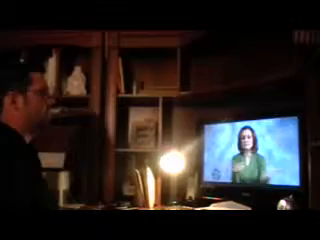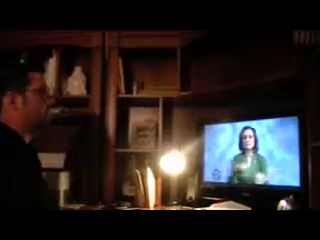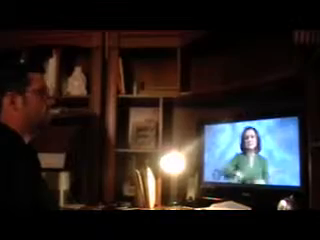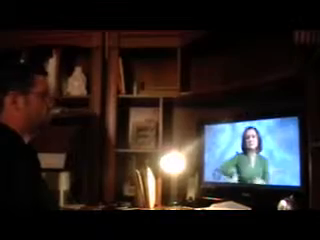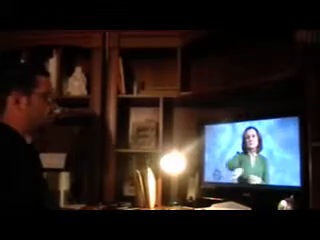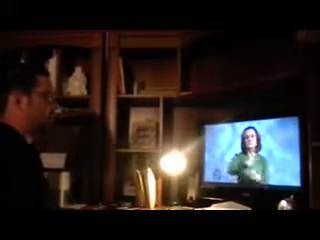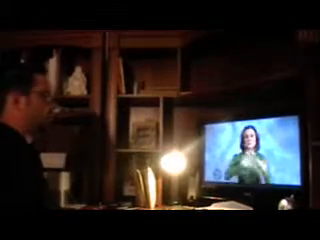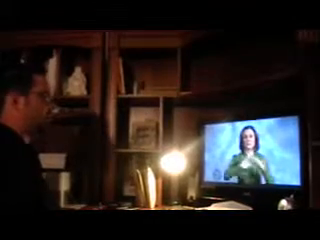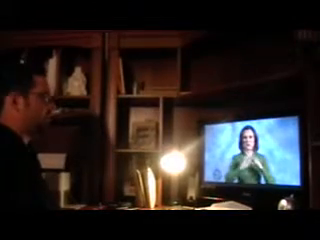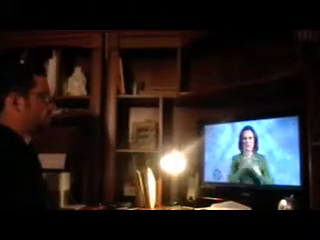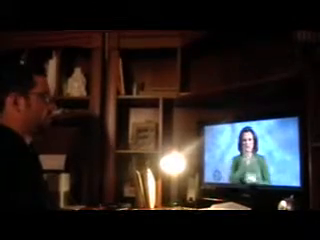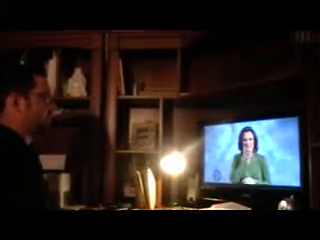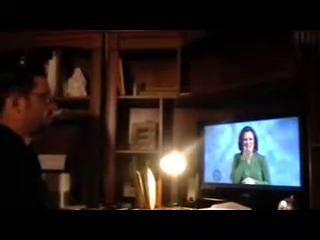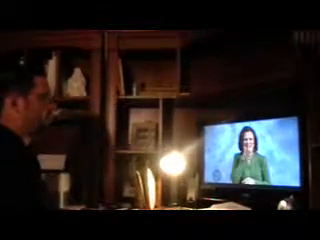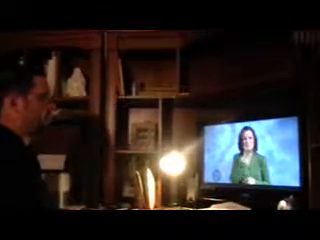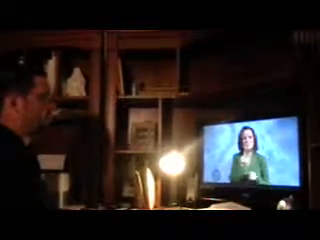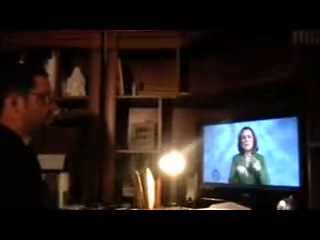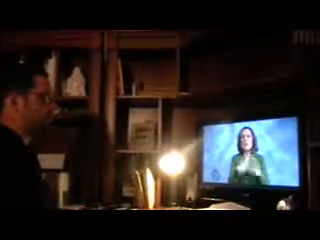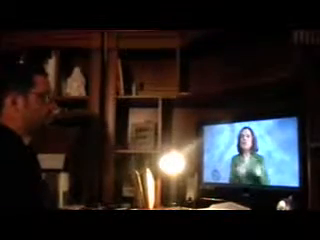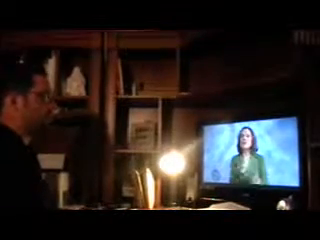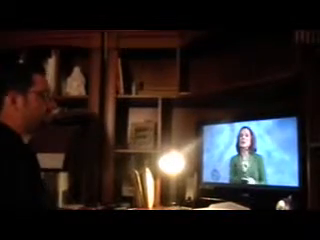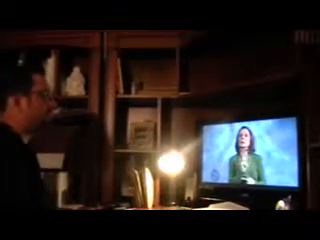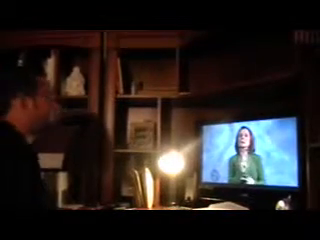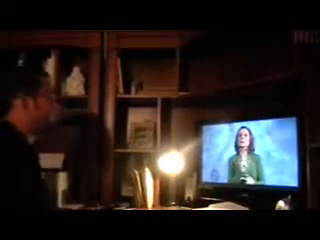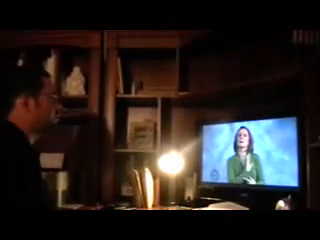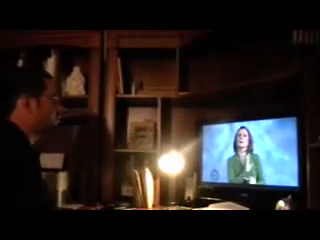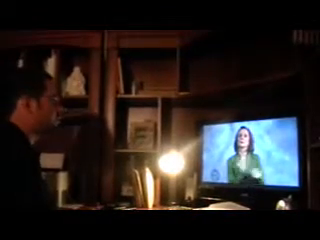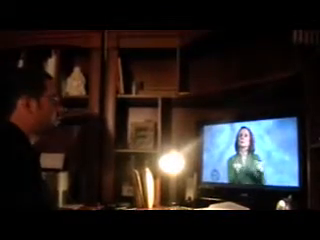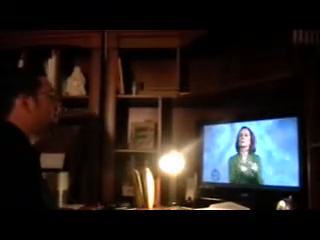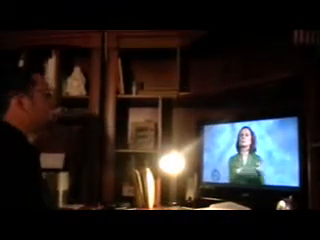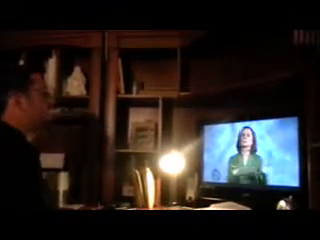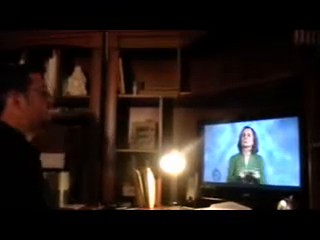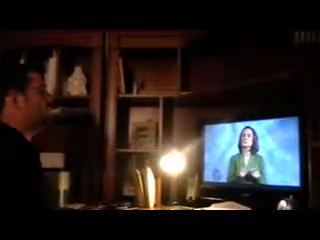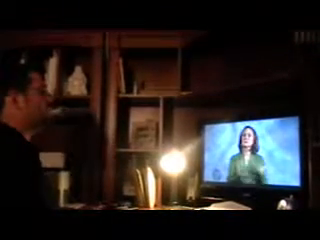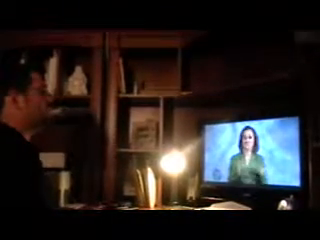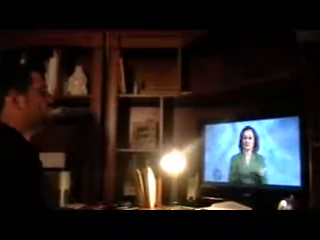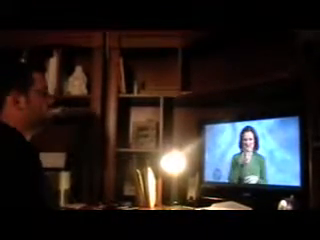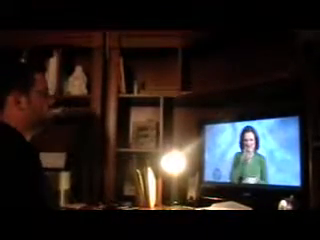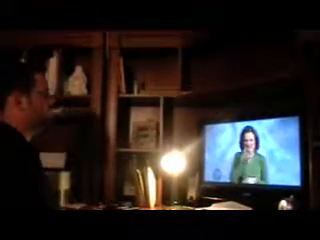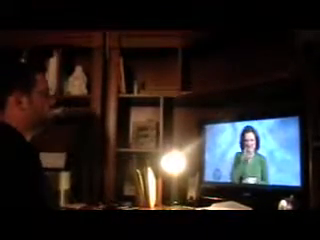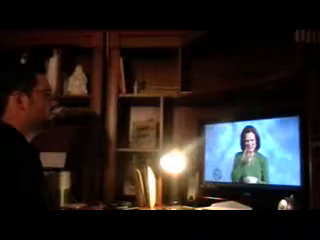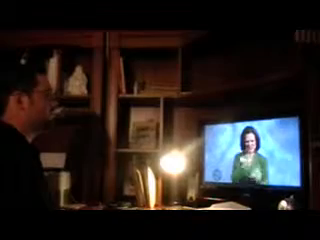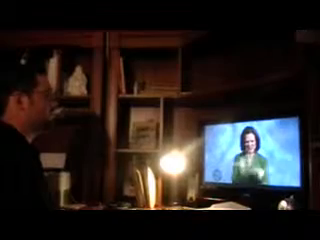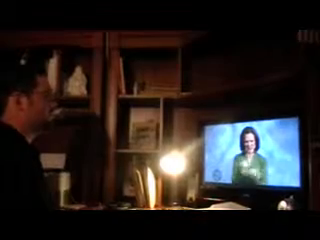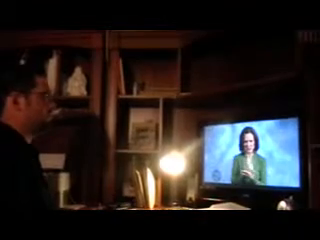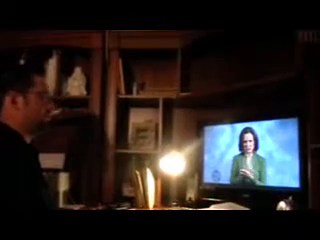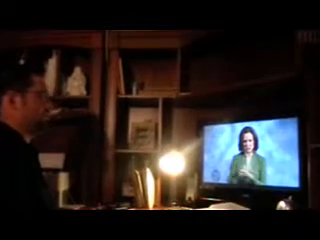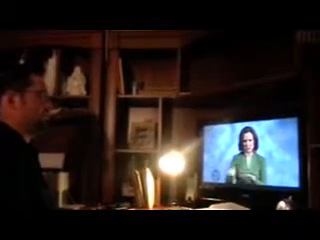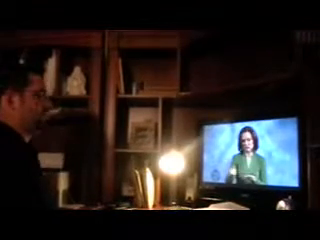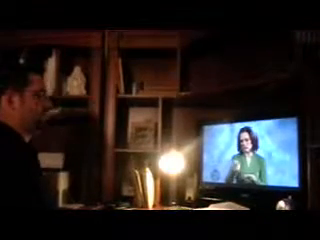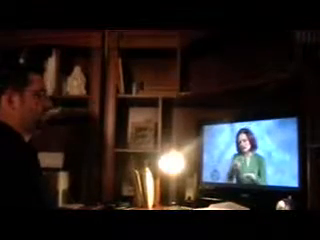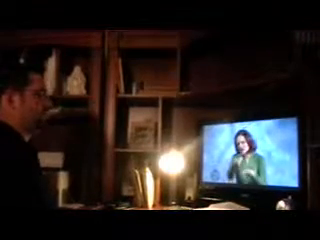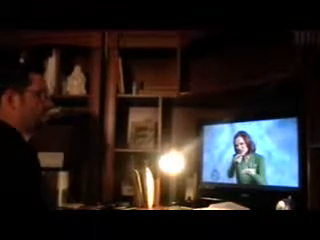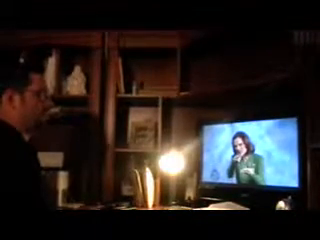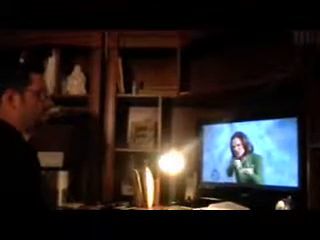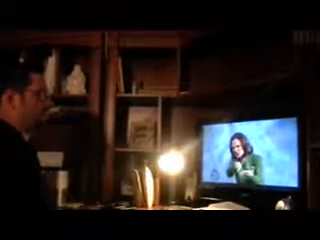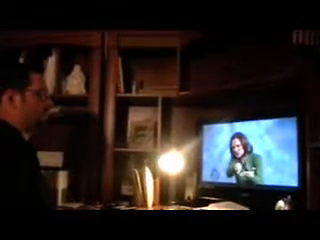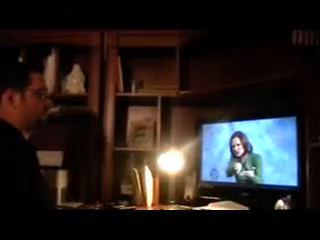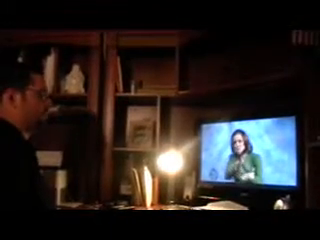NAD will let everybody know at that time in the community here in the near future. NAD's position is, we'll let everything know, it's like